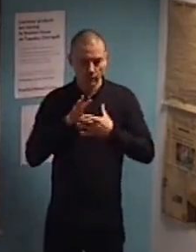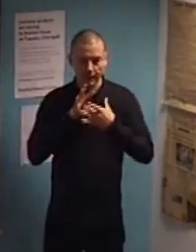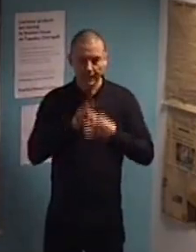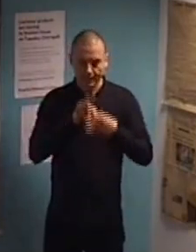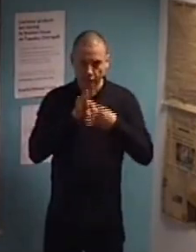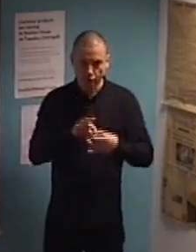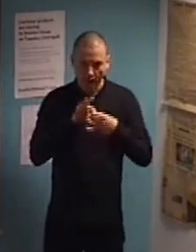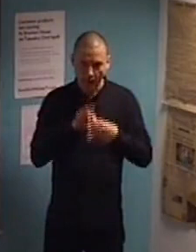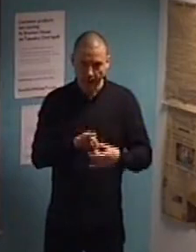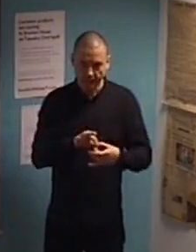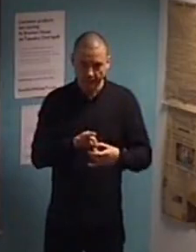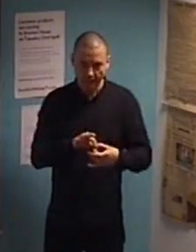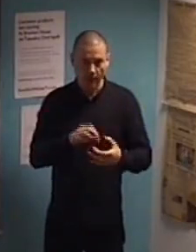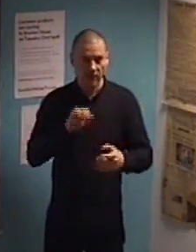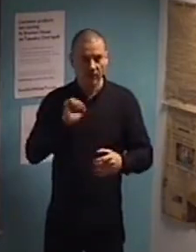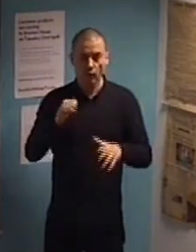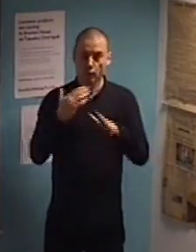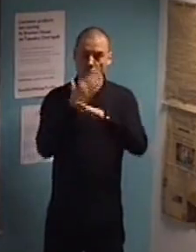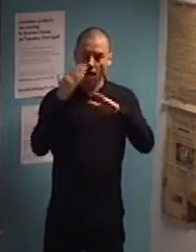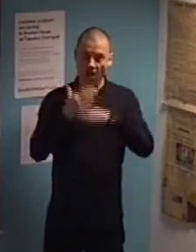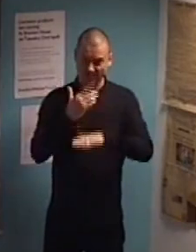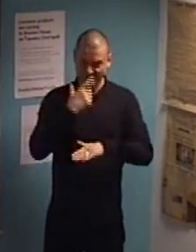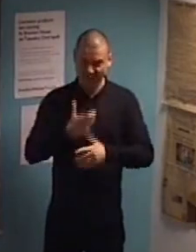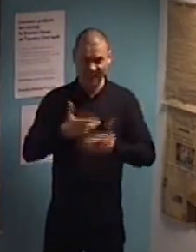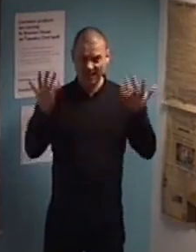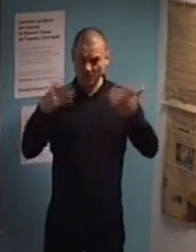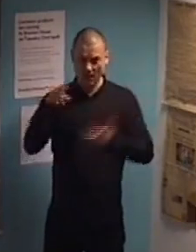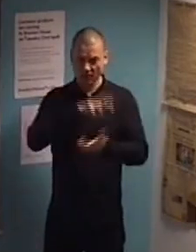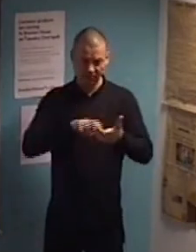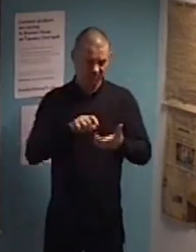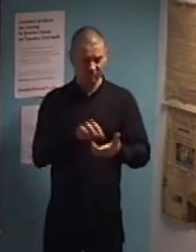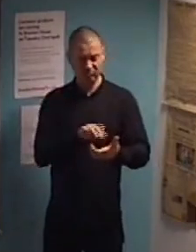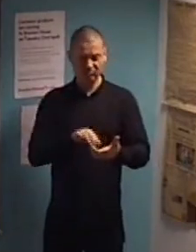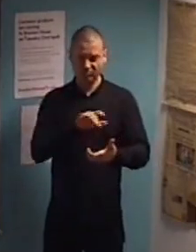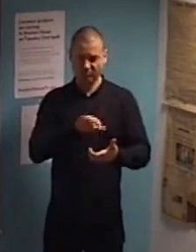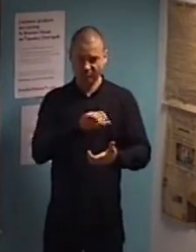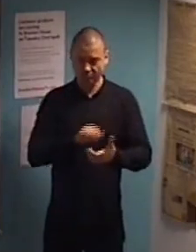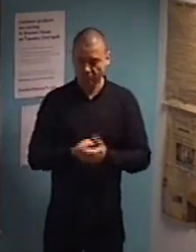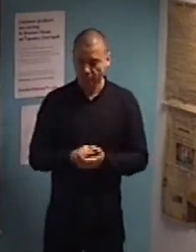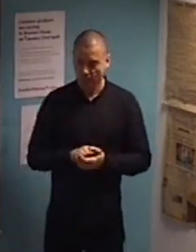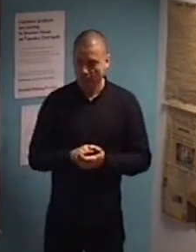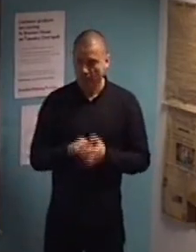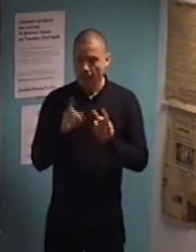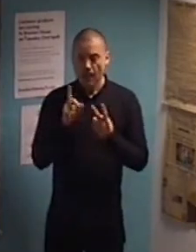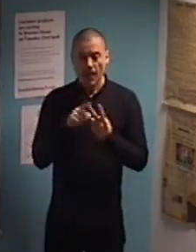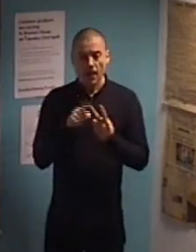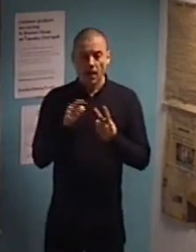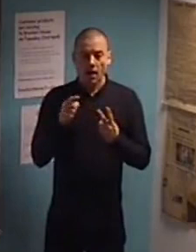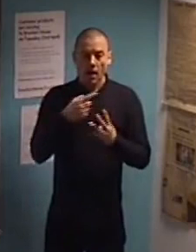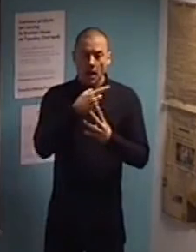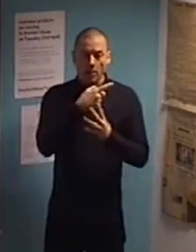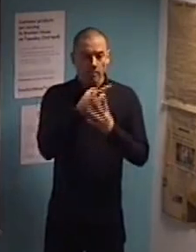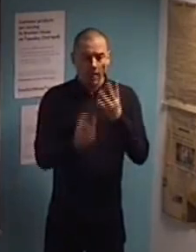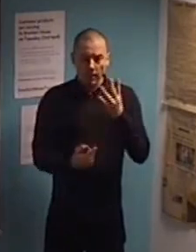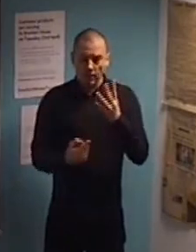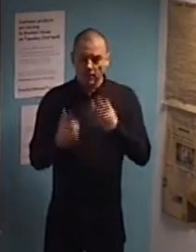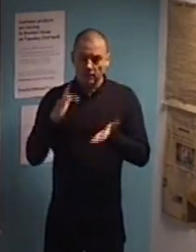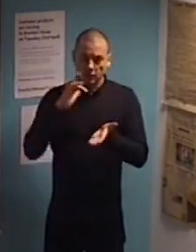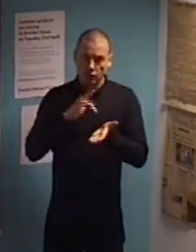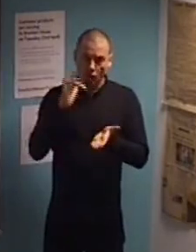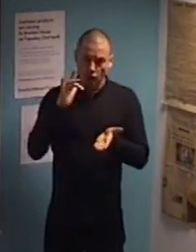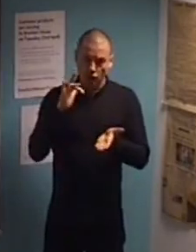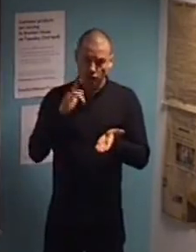and want to do their task, they can assess it. And, another one about multi-touch is because,